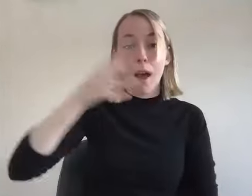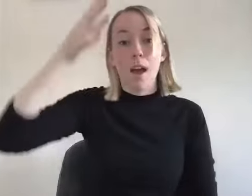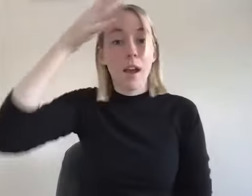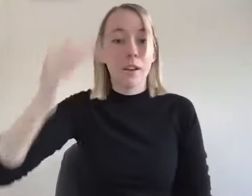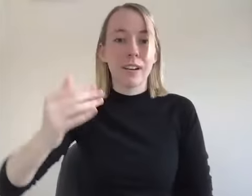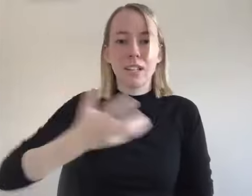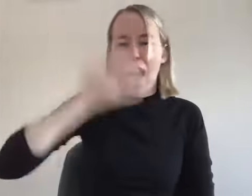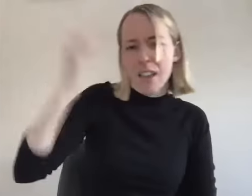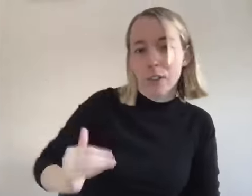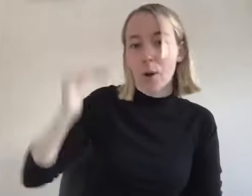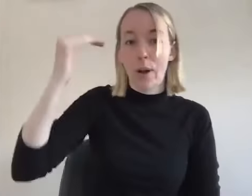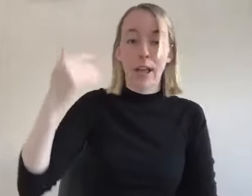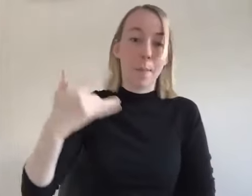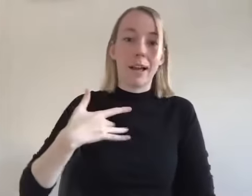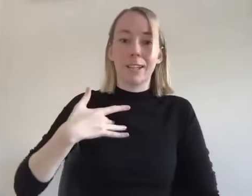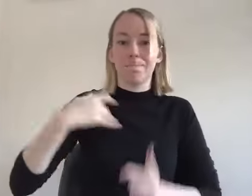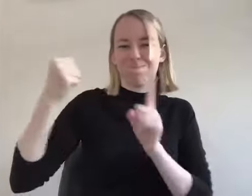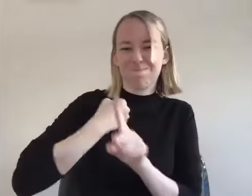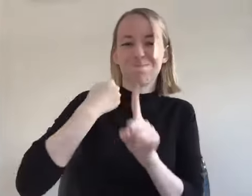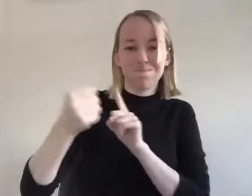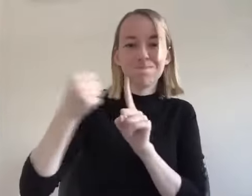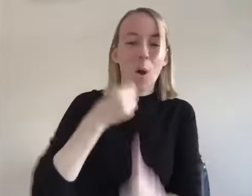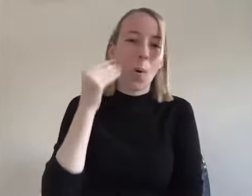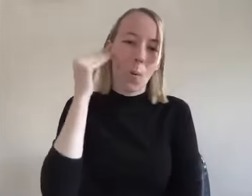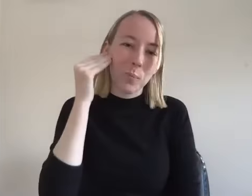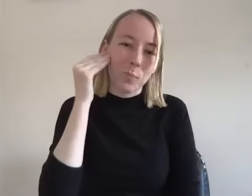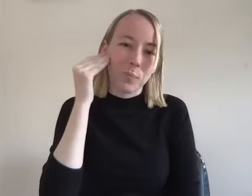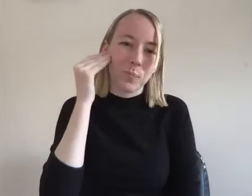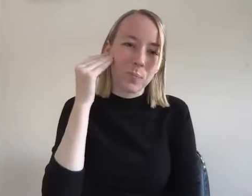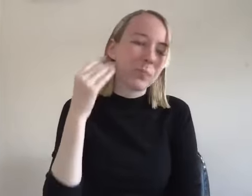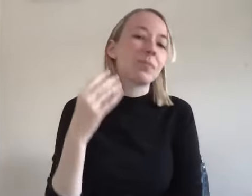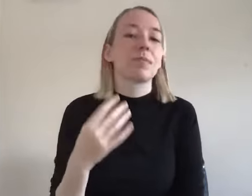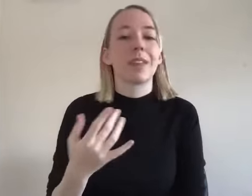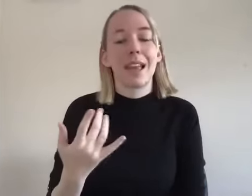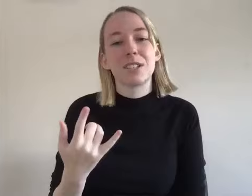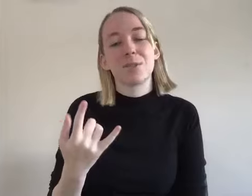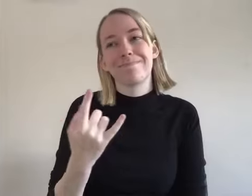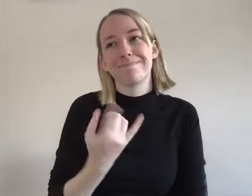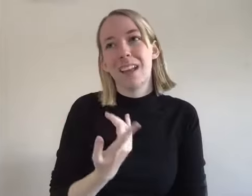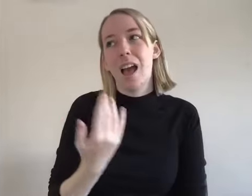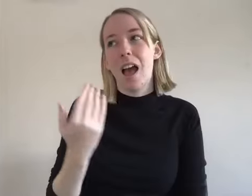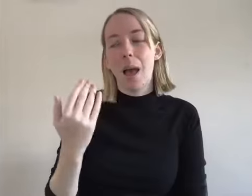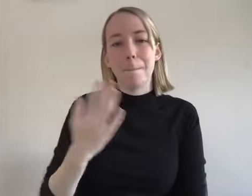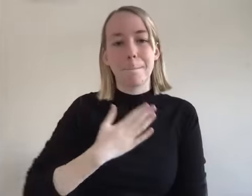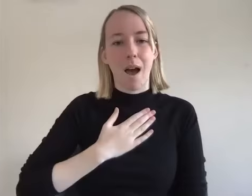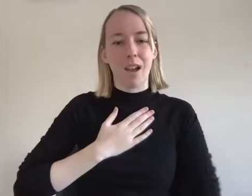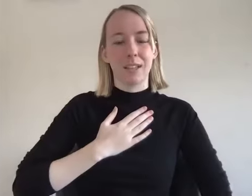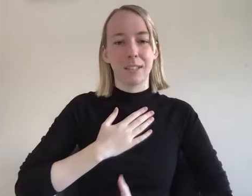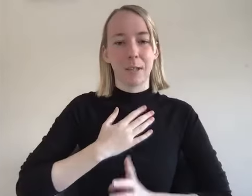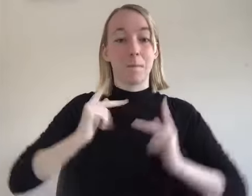like that meant i was gonna get the belt or i was gonna have to watch one of my brothers get the belt or um you know just it just meant like my physical